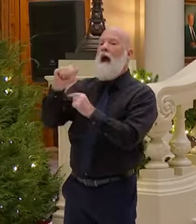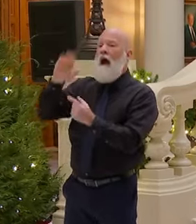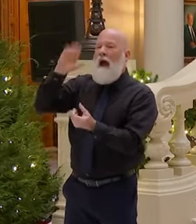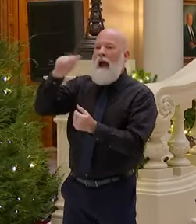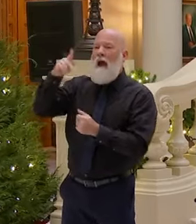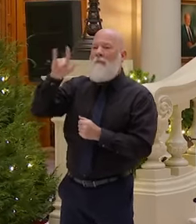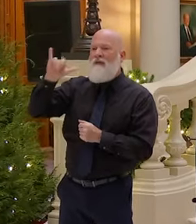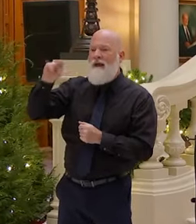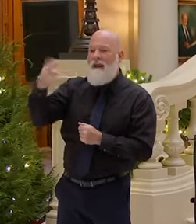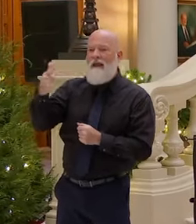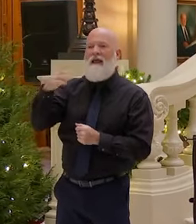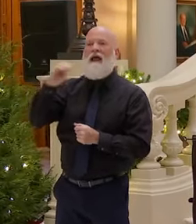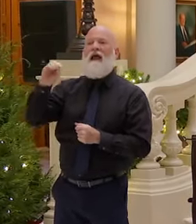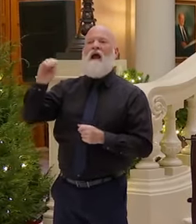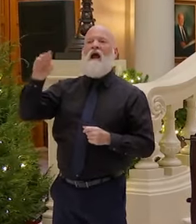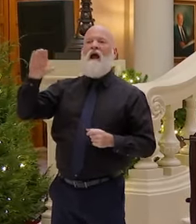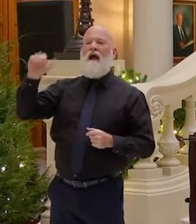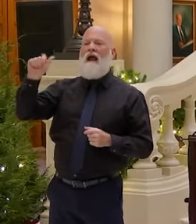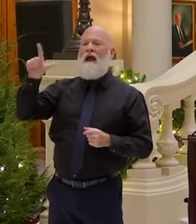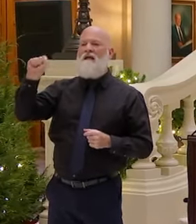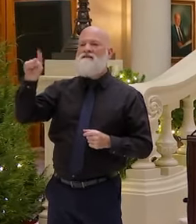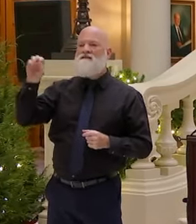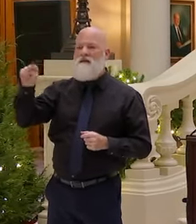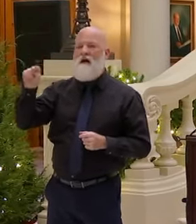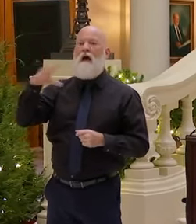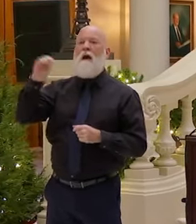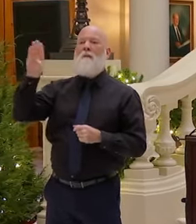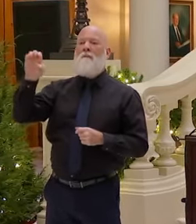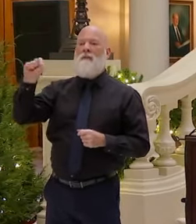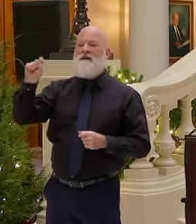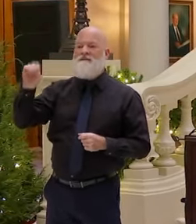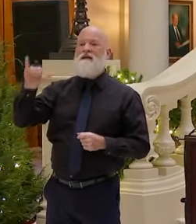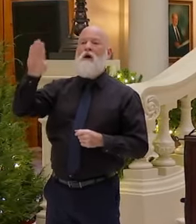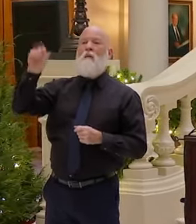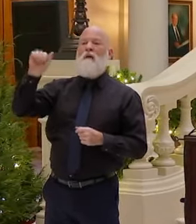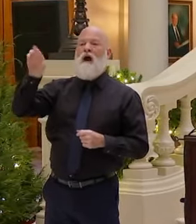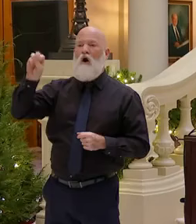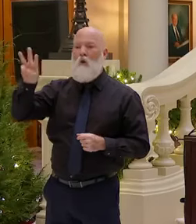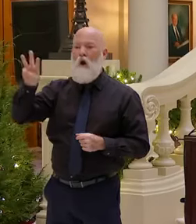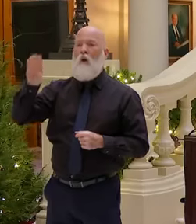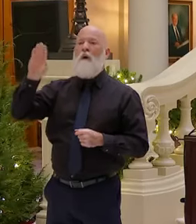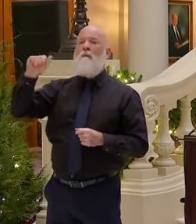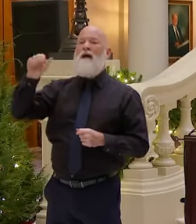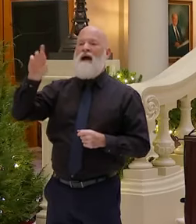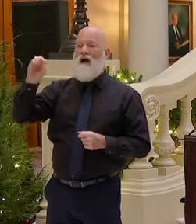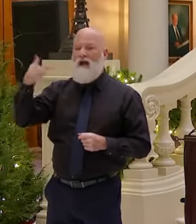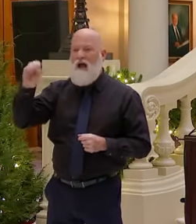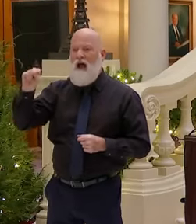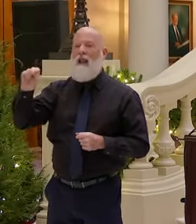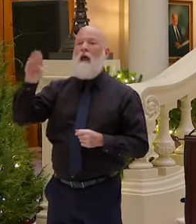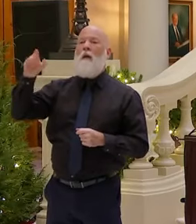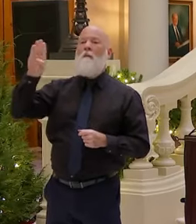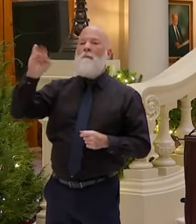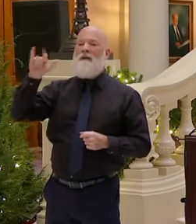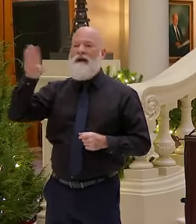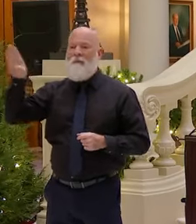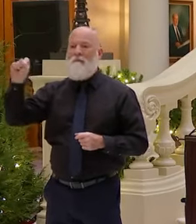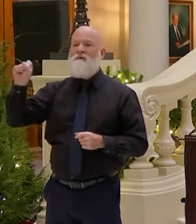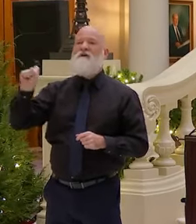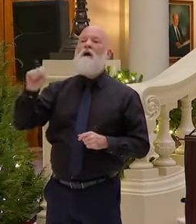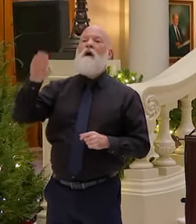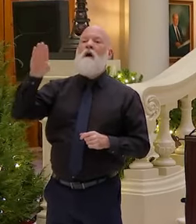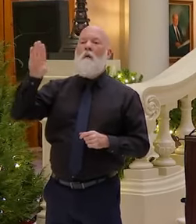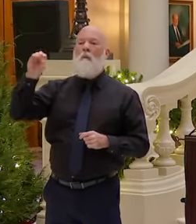Baldwin, Banks, Barrow, Benhill, Berrien, Bibb, Blackley, Brooks, Brian, Bullock, Burke,